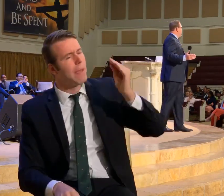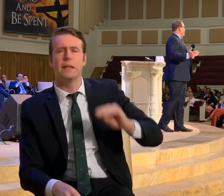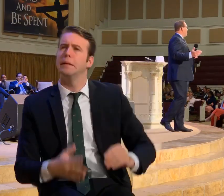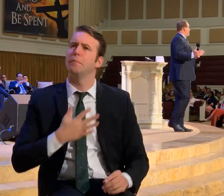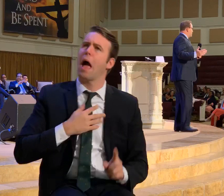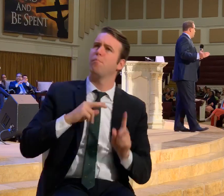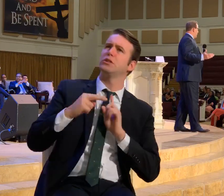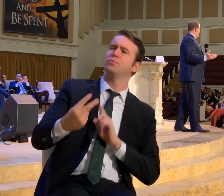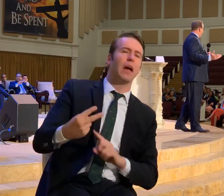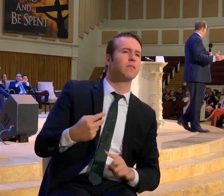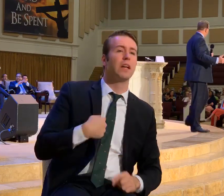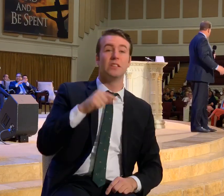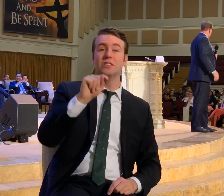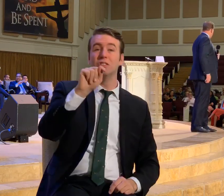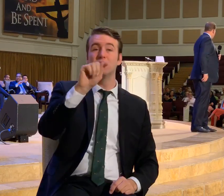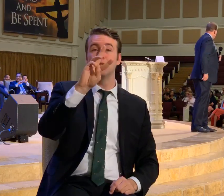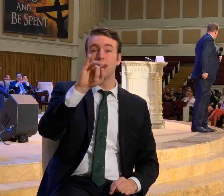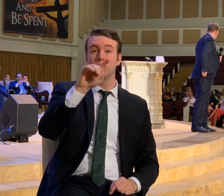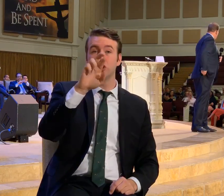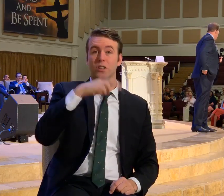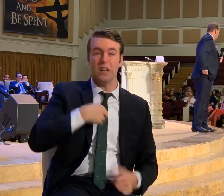So they go get a Twitter again.